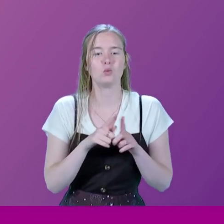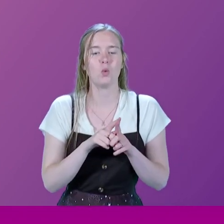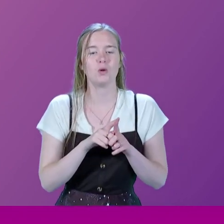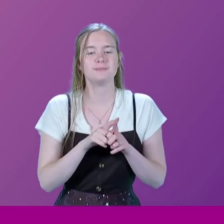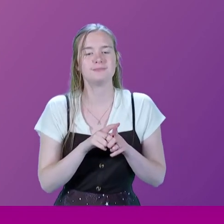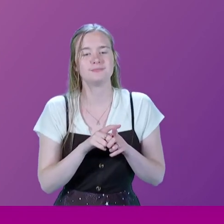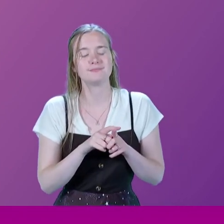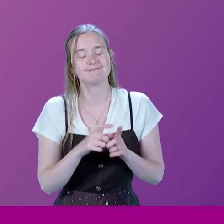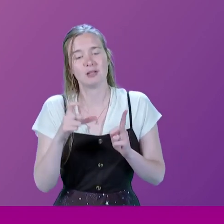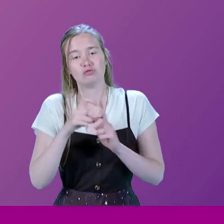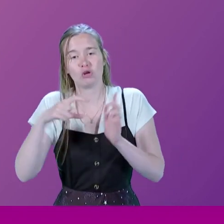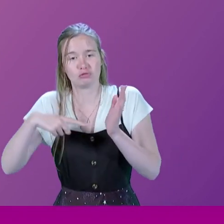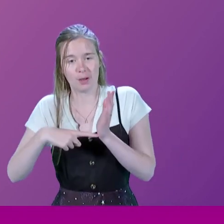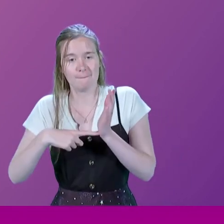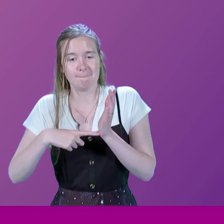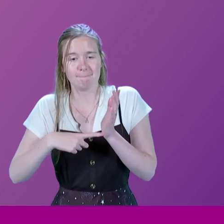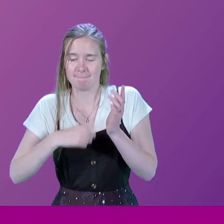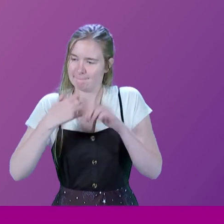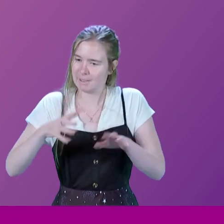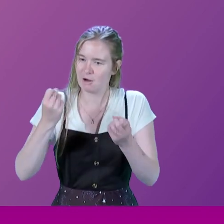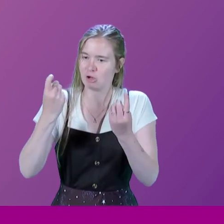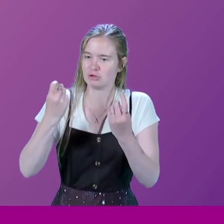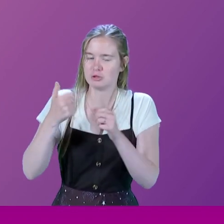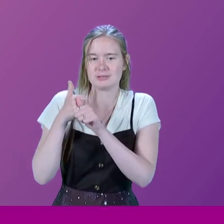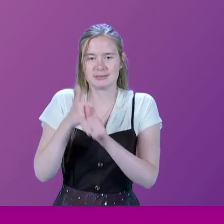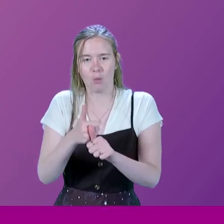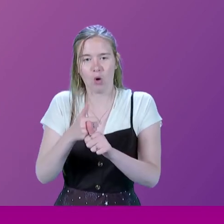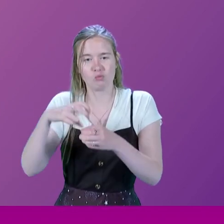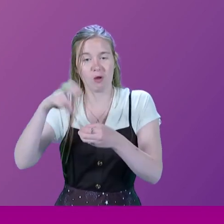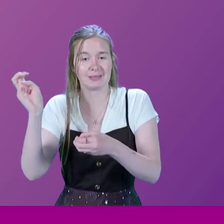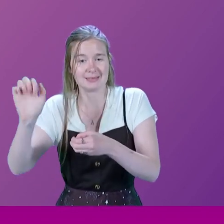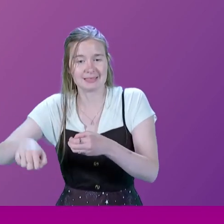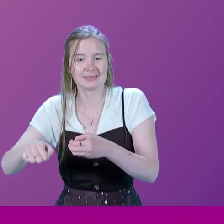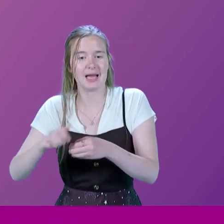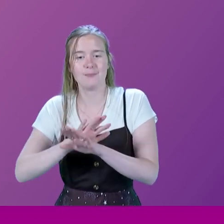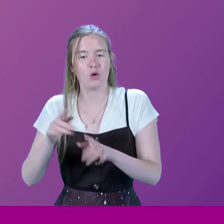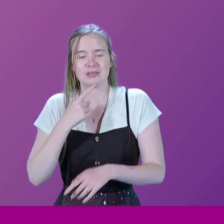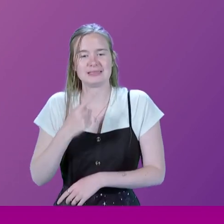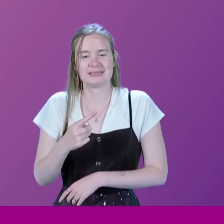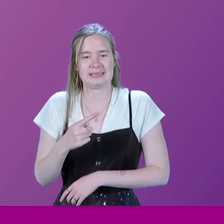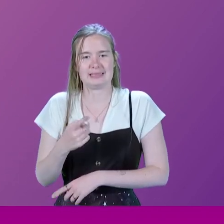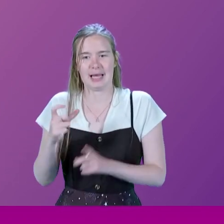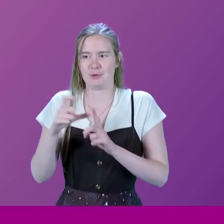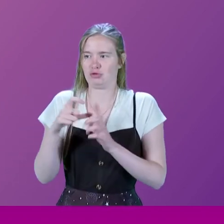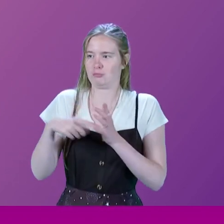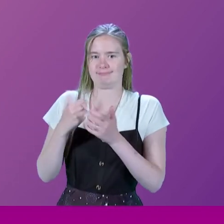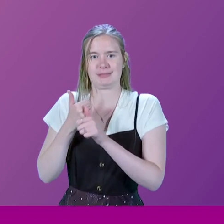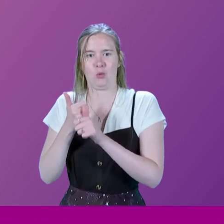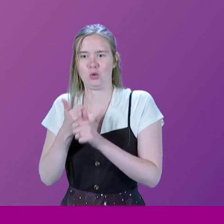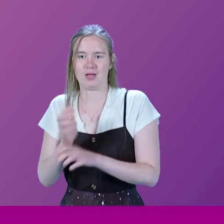And although Donald Trump understood and supported Brexit, I'm not going to tell you that I'm a Trumpite.